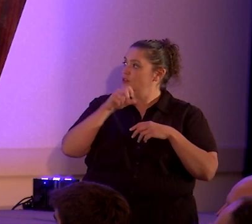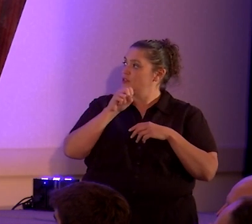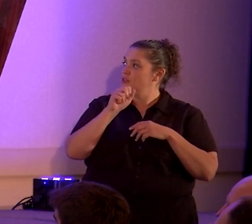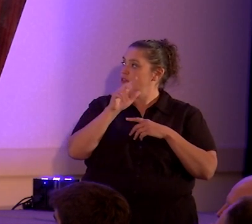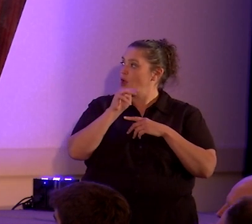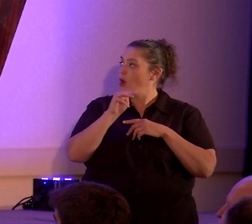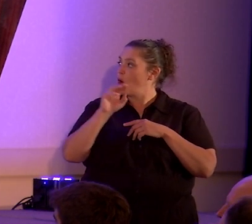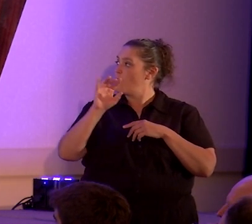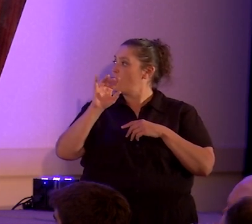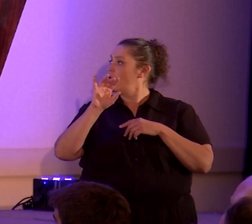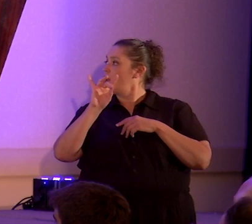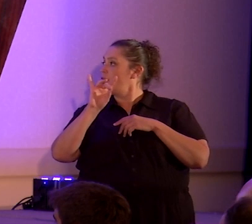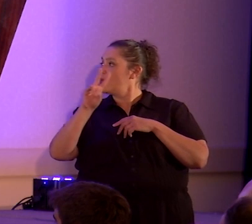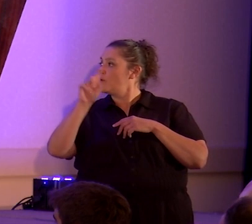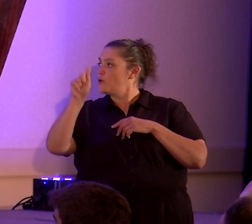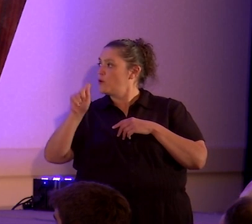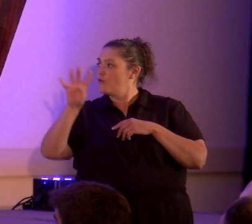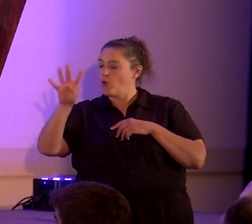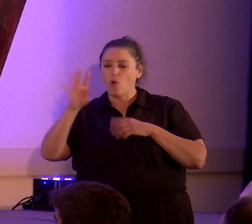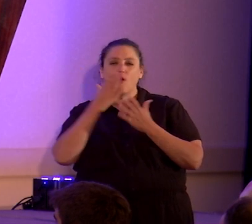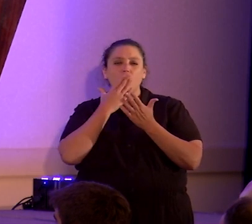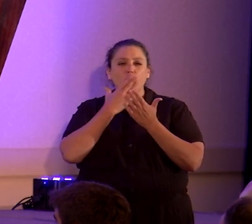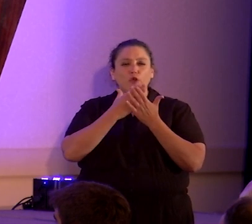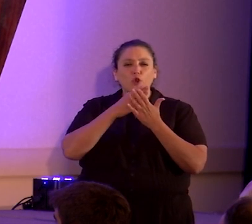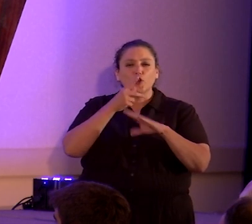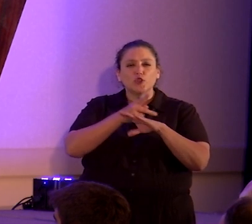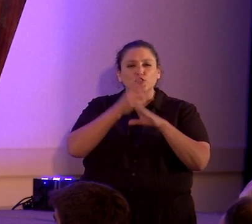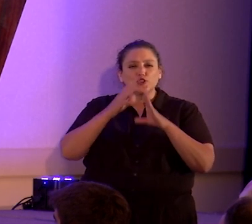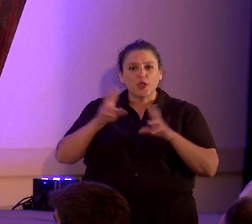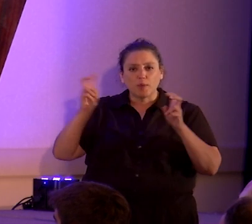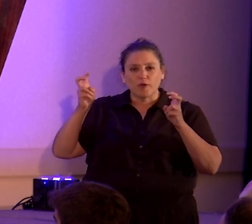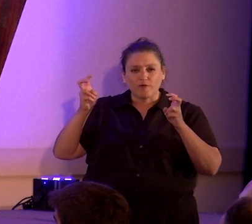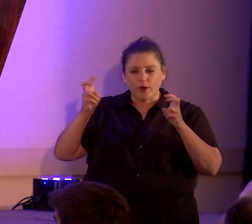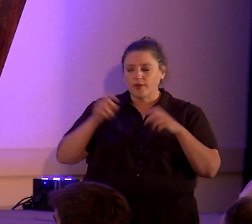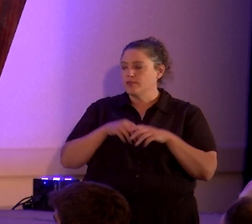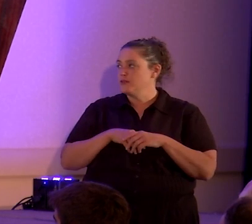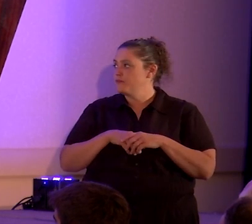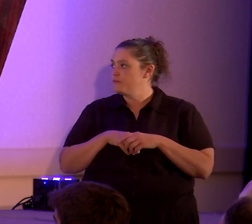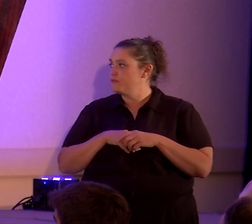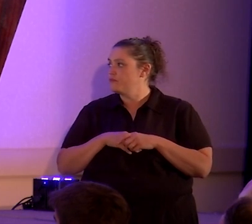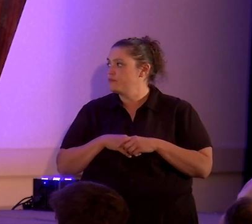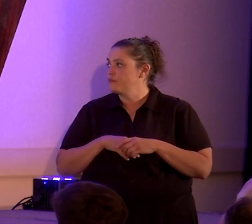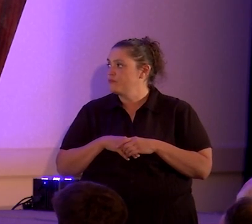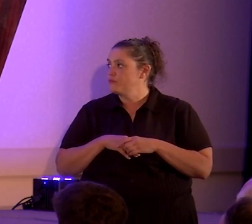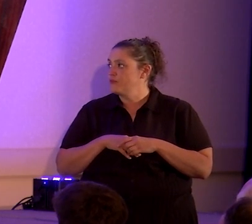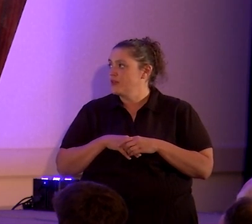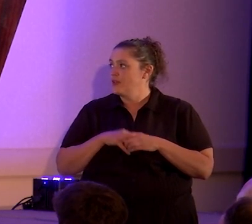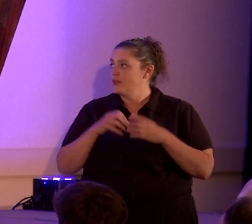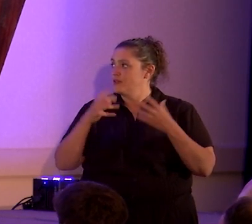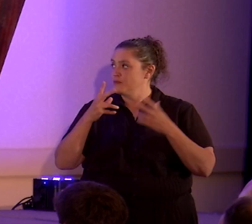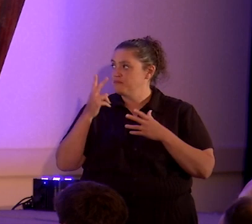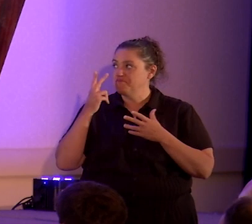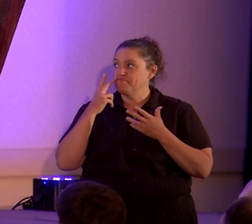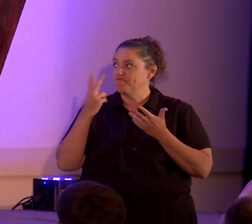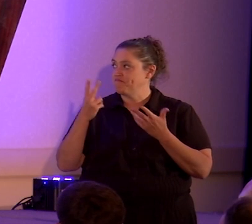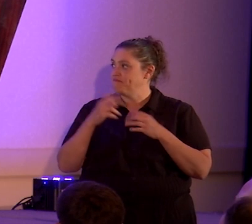where the Good Shepherd phrase comes from on their material. So, again, stay tuned for that.